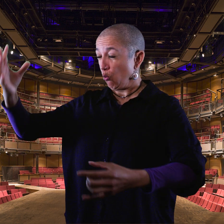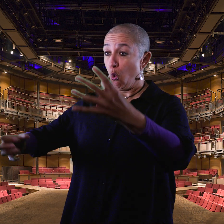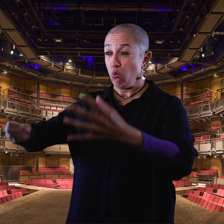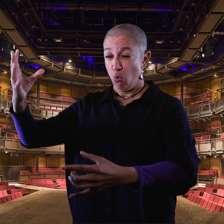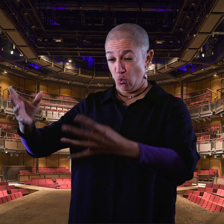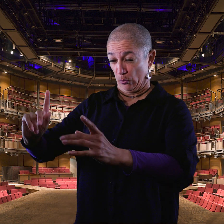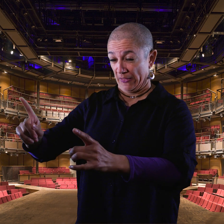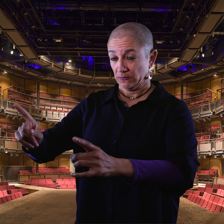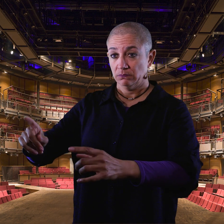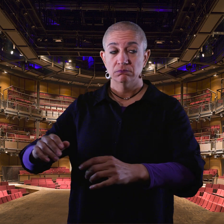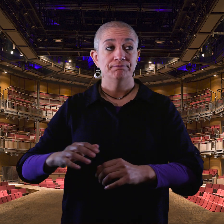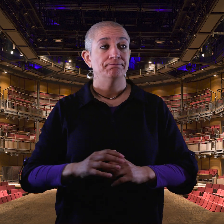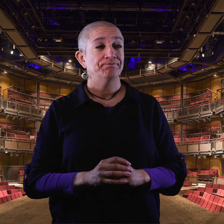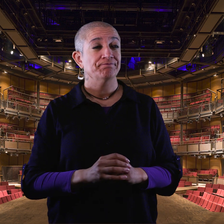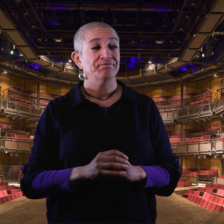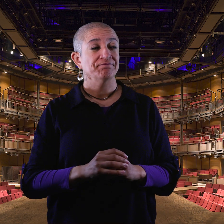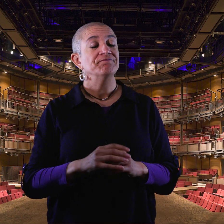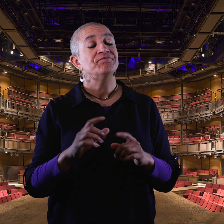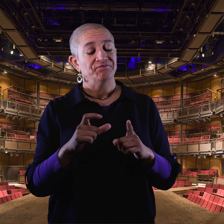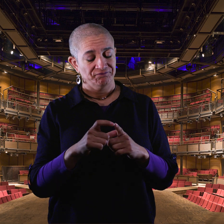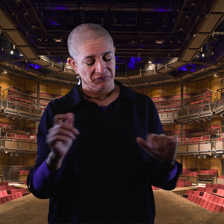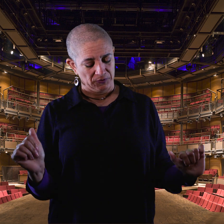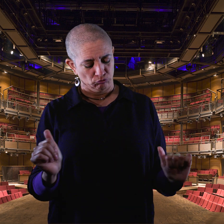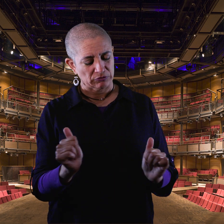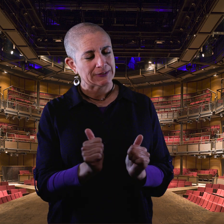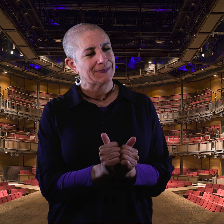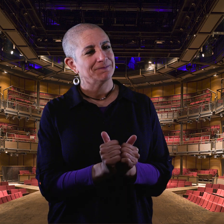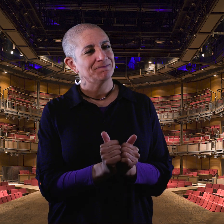His wish is granted, but this comes with consequences.